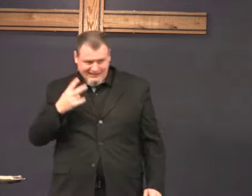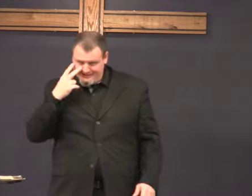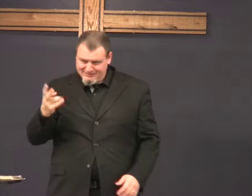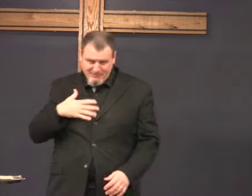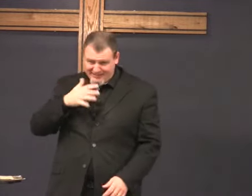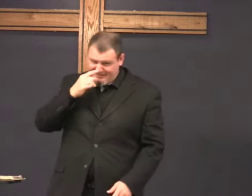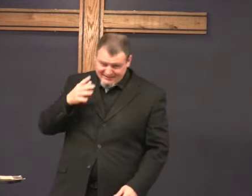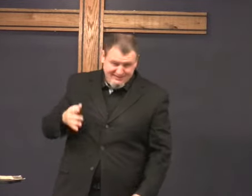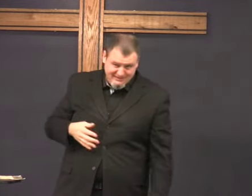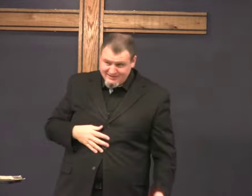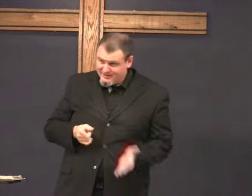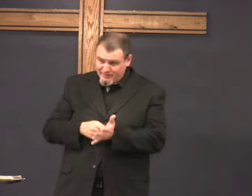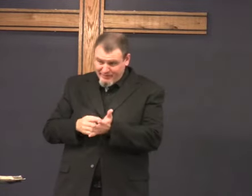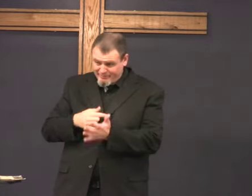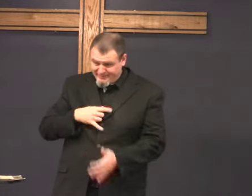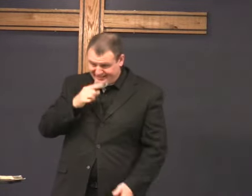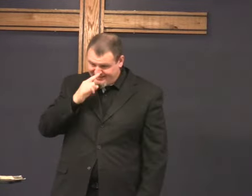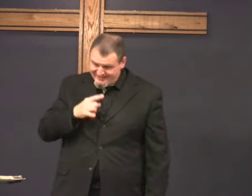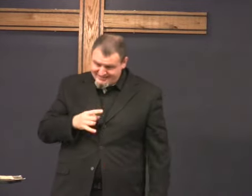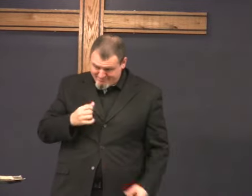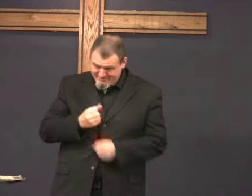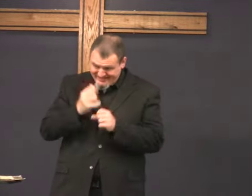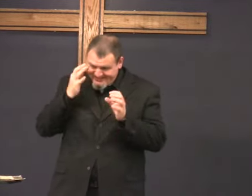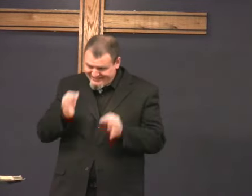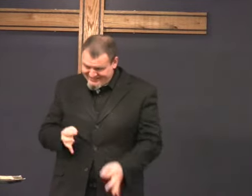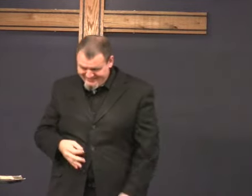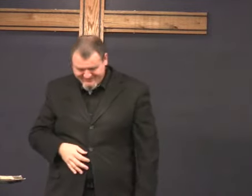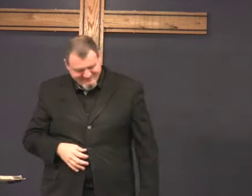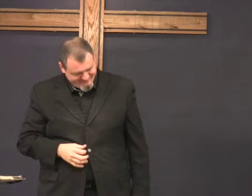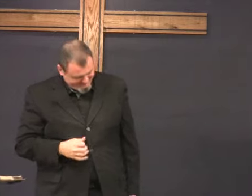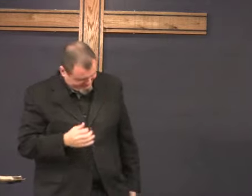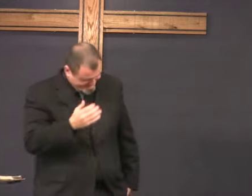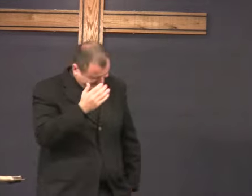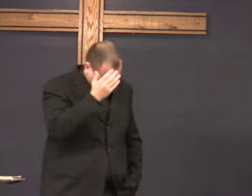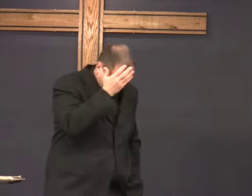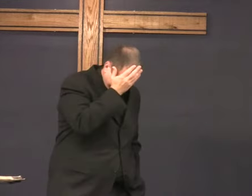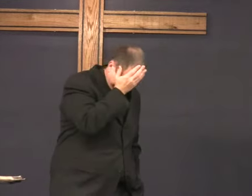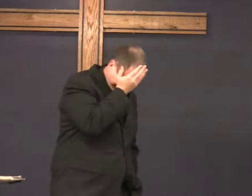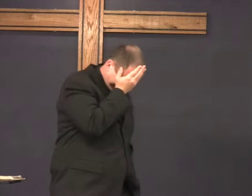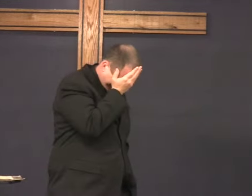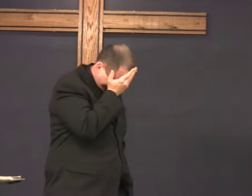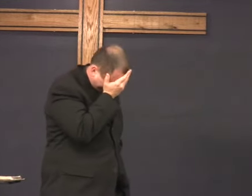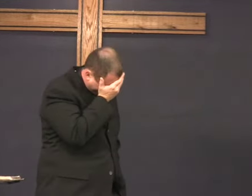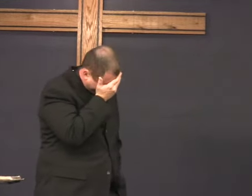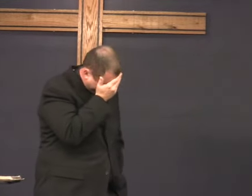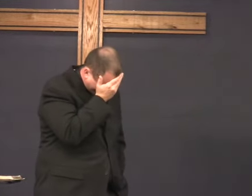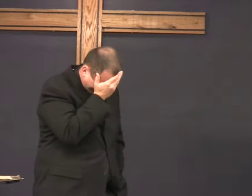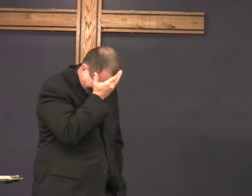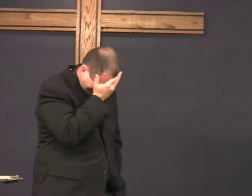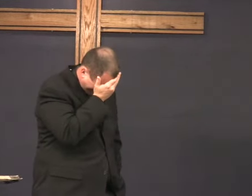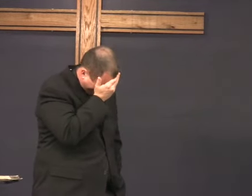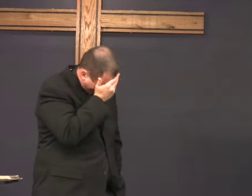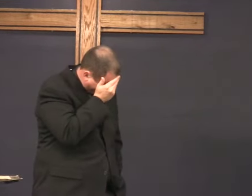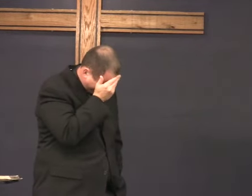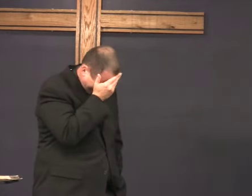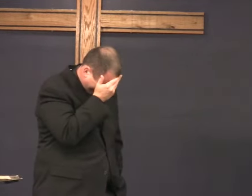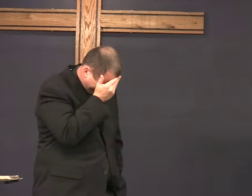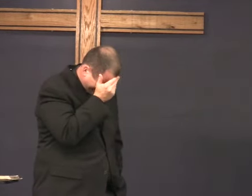I'm a father. And I see my kids. And sometimes my kids make decisions that they just wish they were very